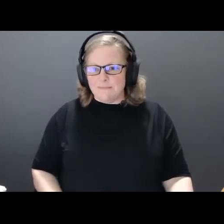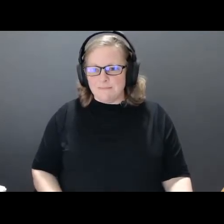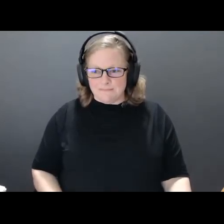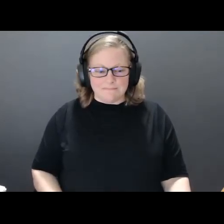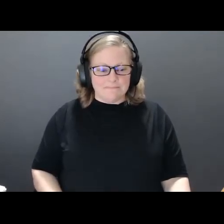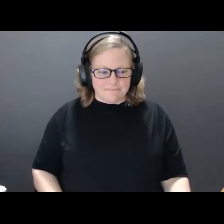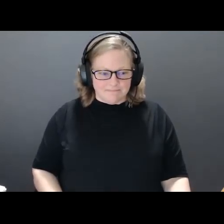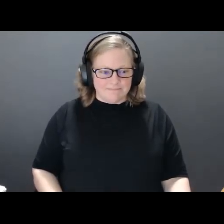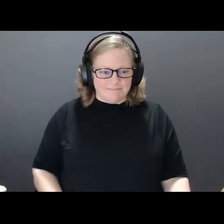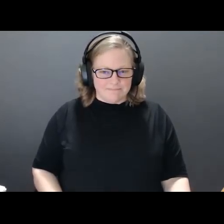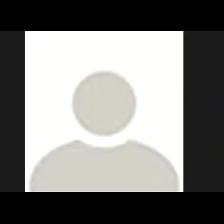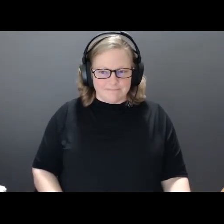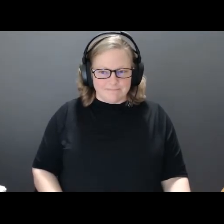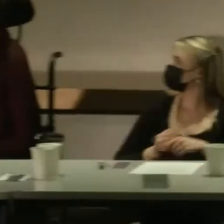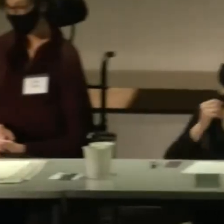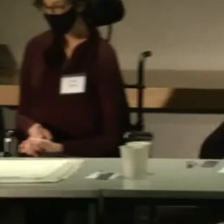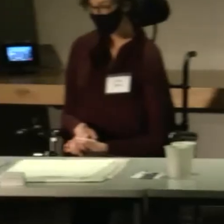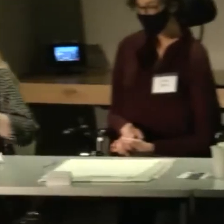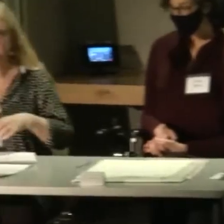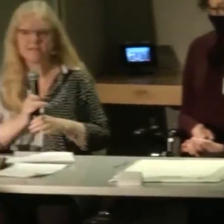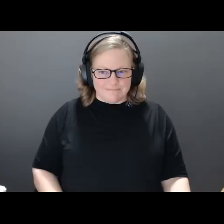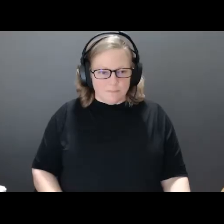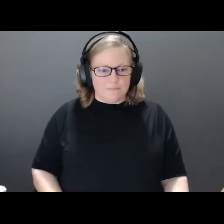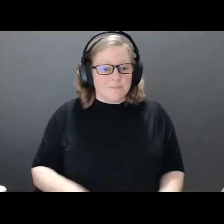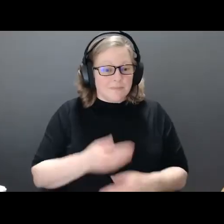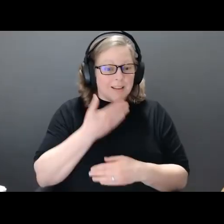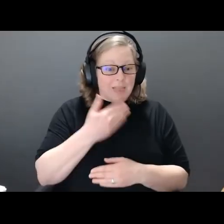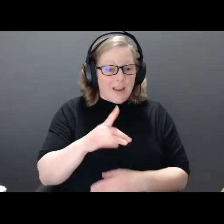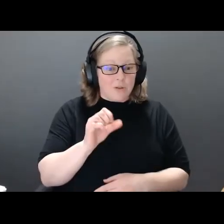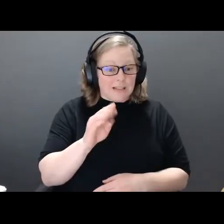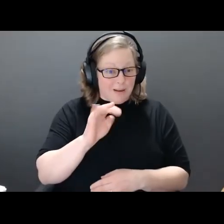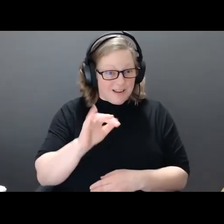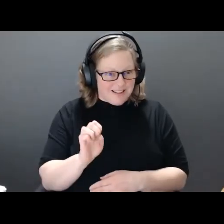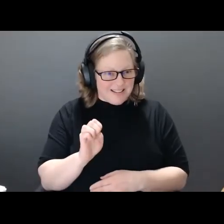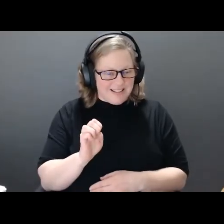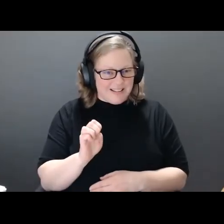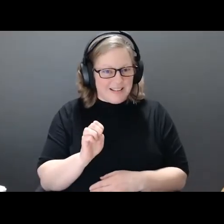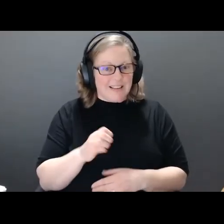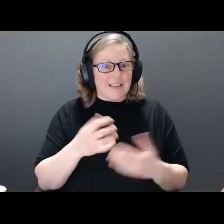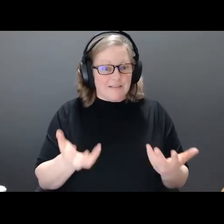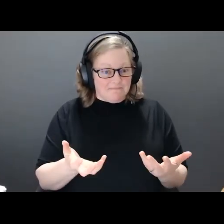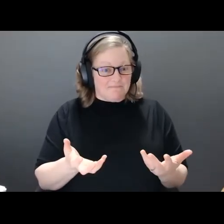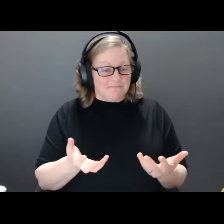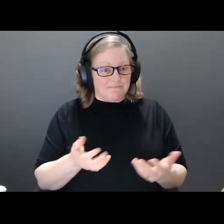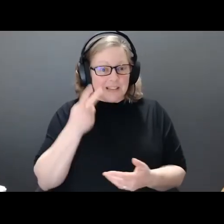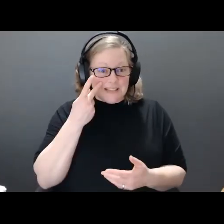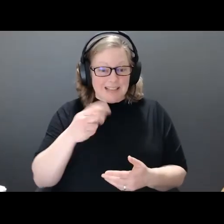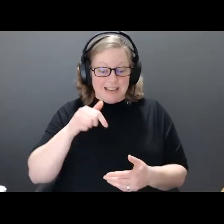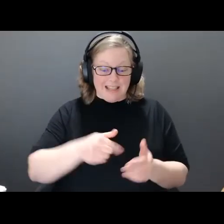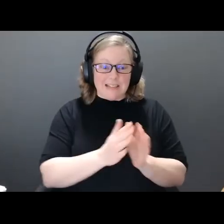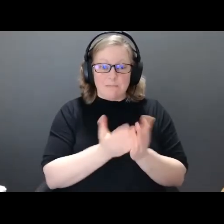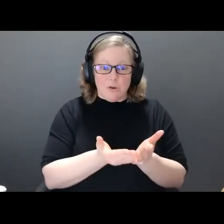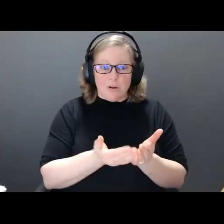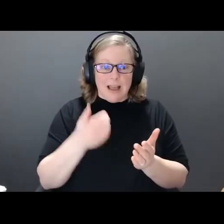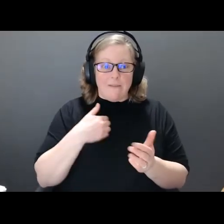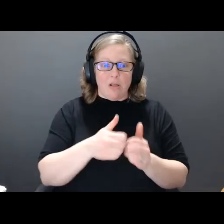Thank you, Debbie. So folks, as you can see, there is a lot of material in this book. These